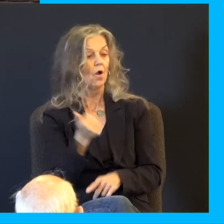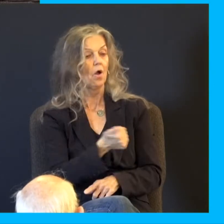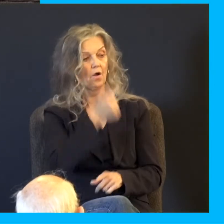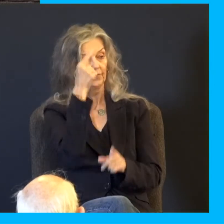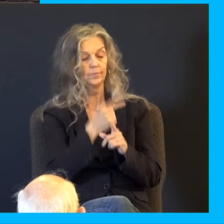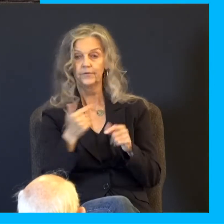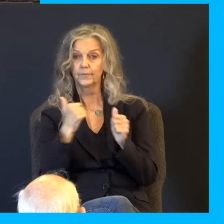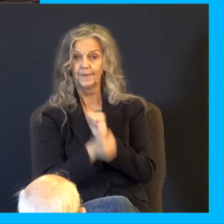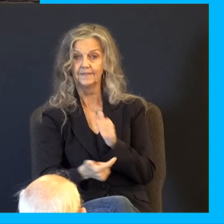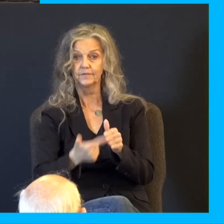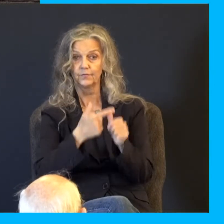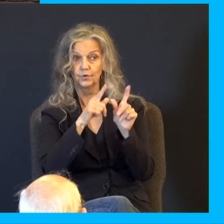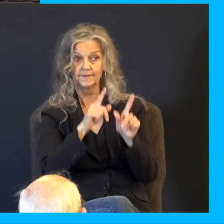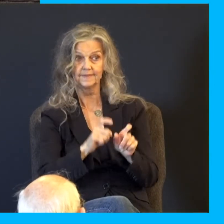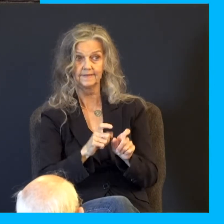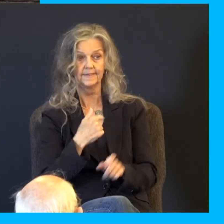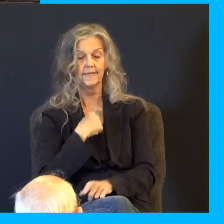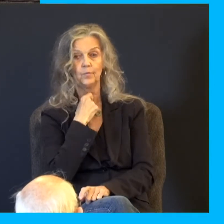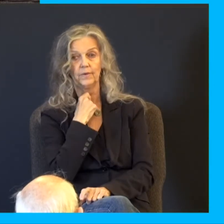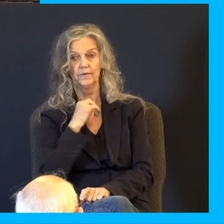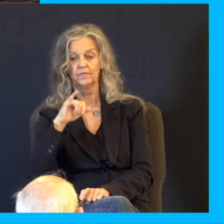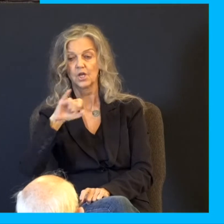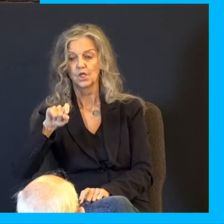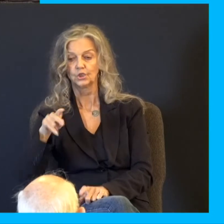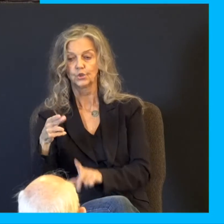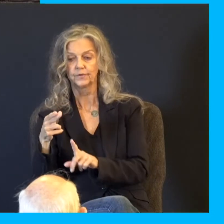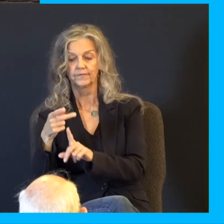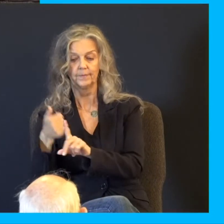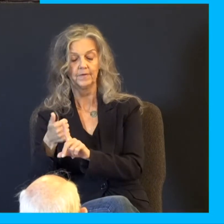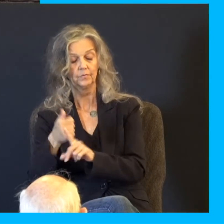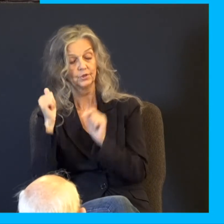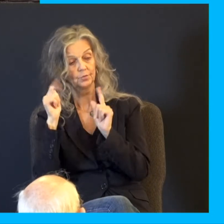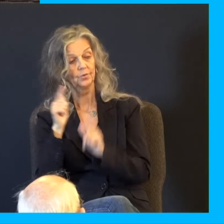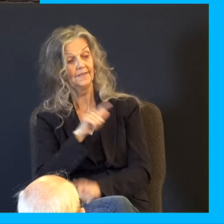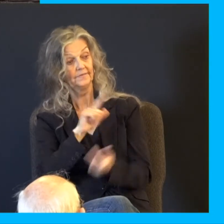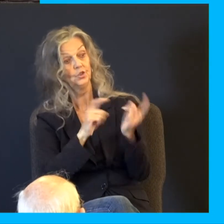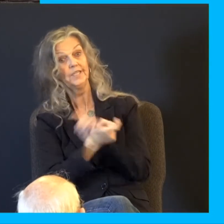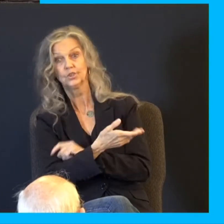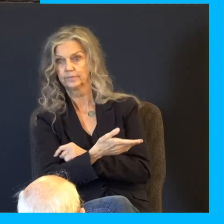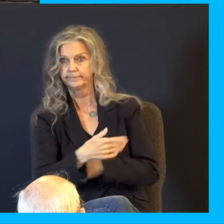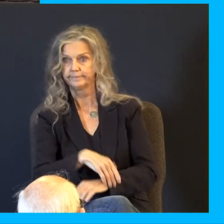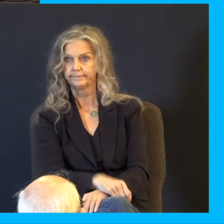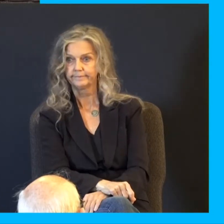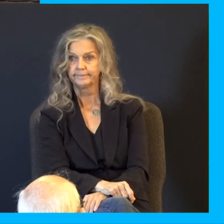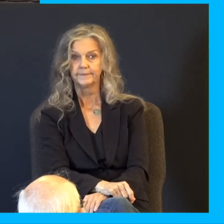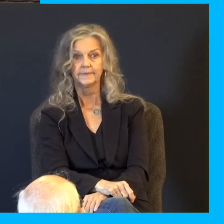wonder if Joseph was actually surprised, like, wow, wow. Look at that. If they don't take grain